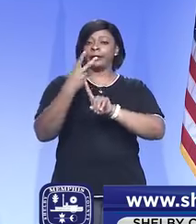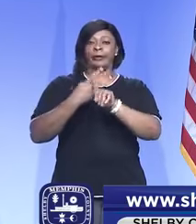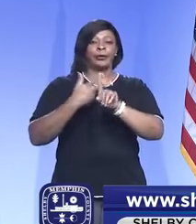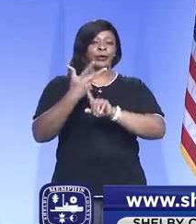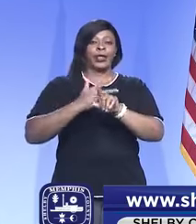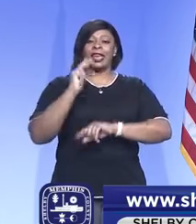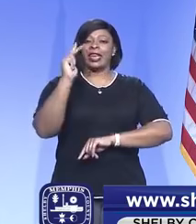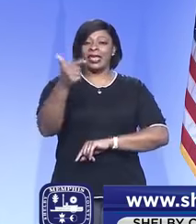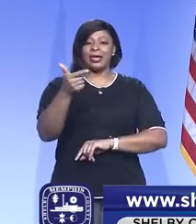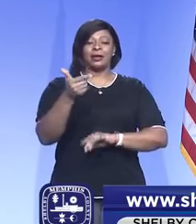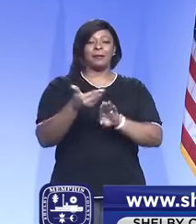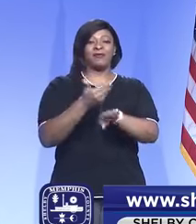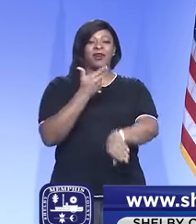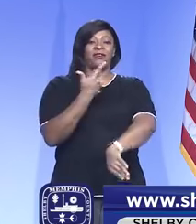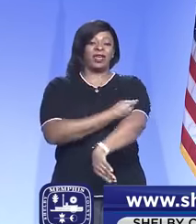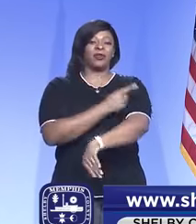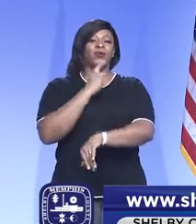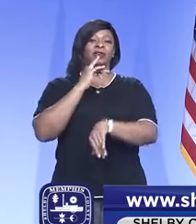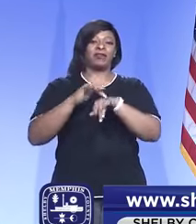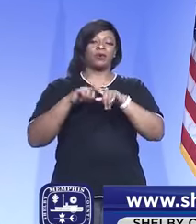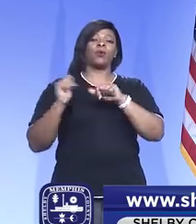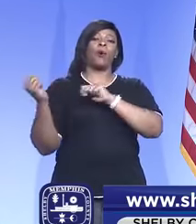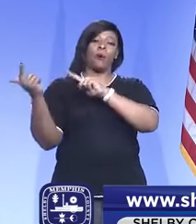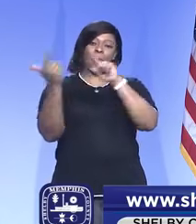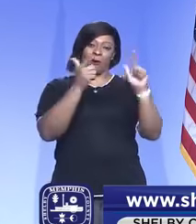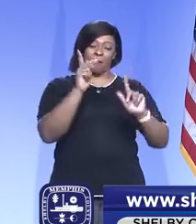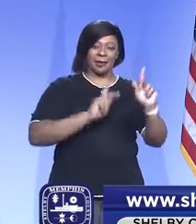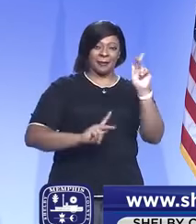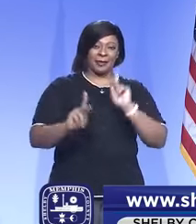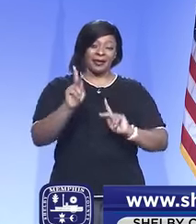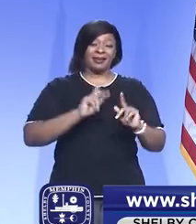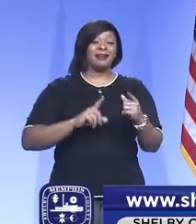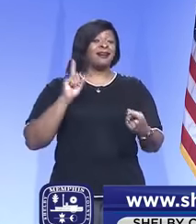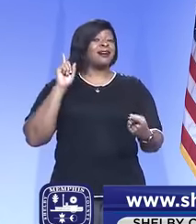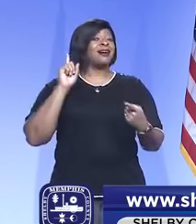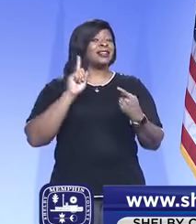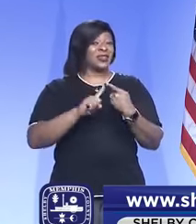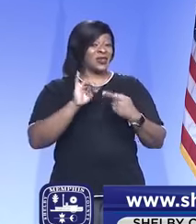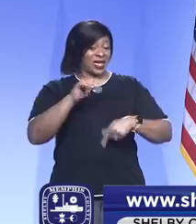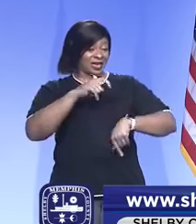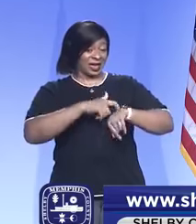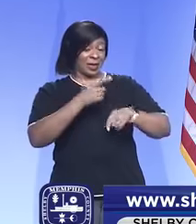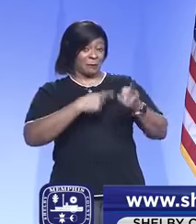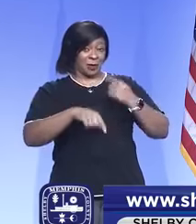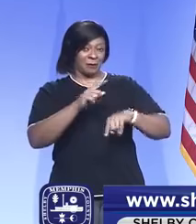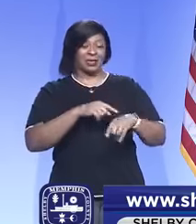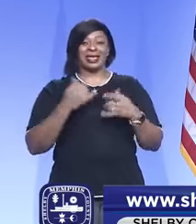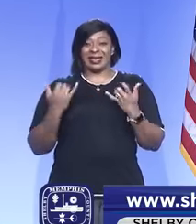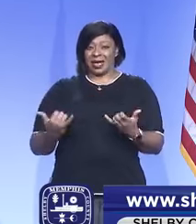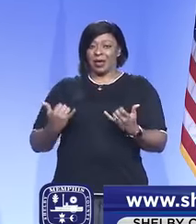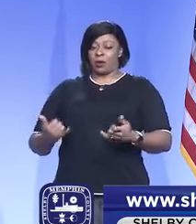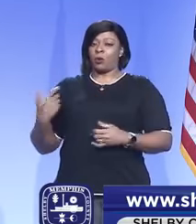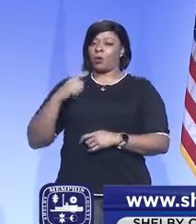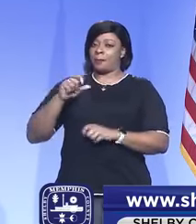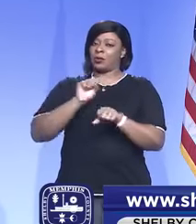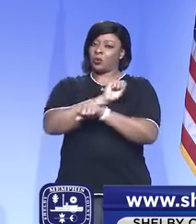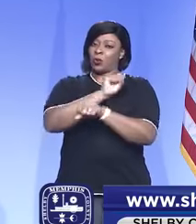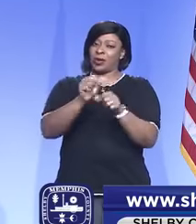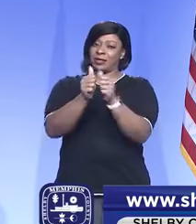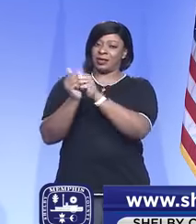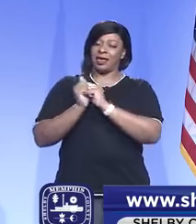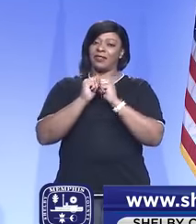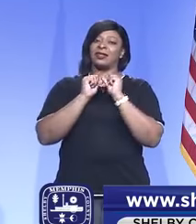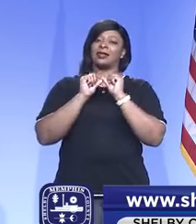from a vaccine that's available to all. And so until then, we have to all work to